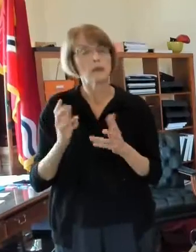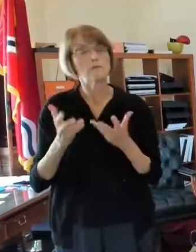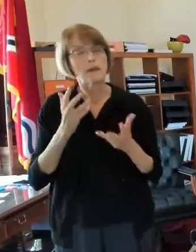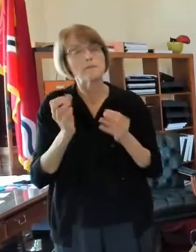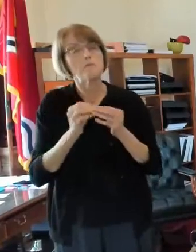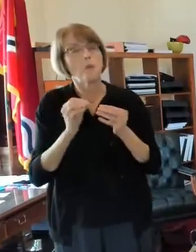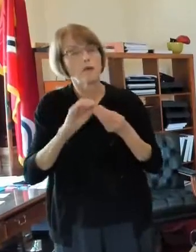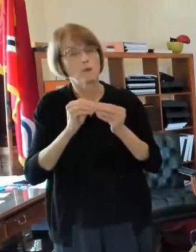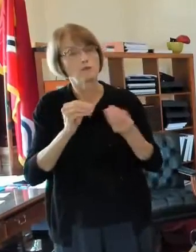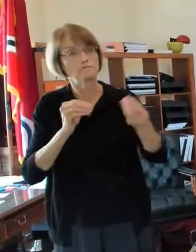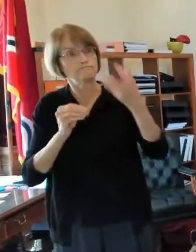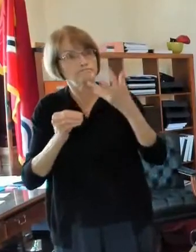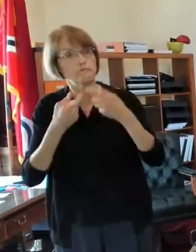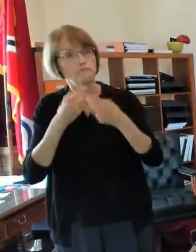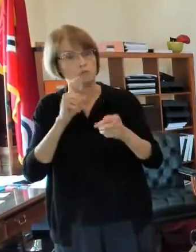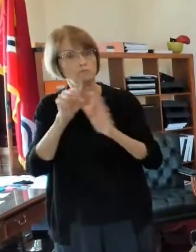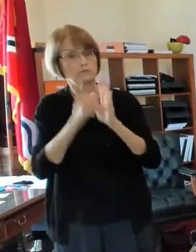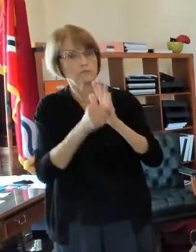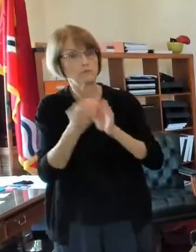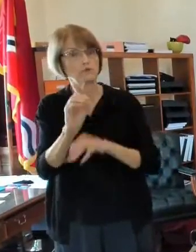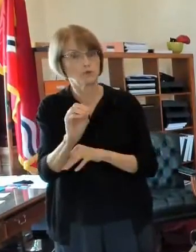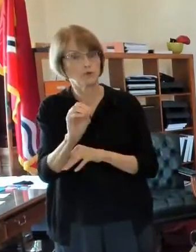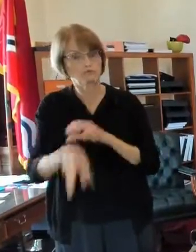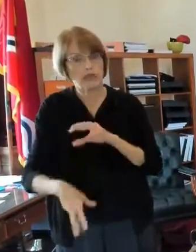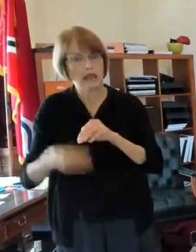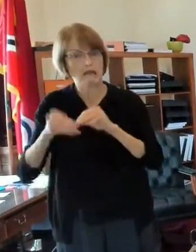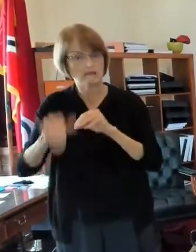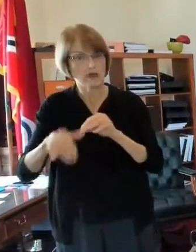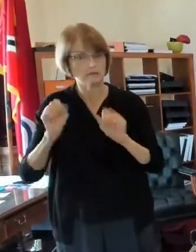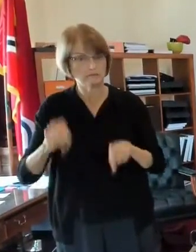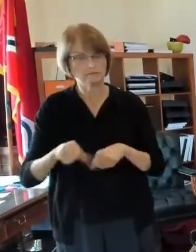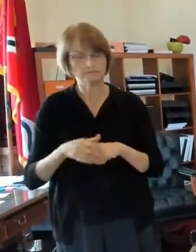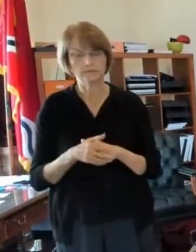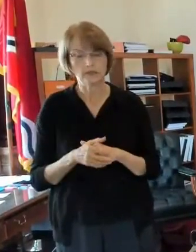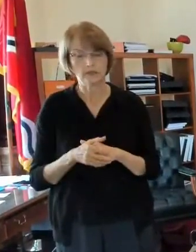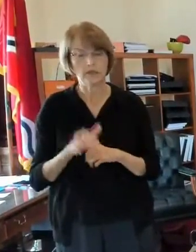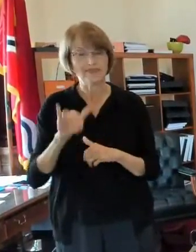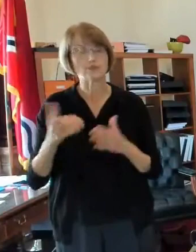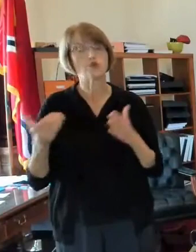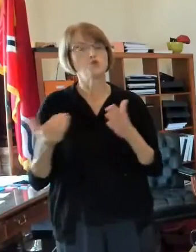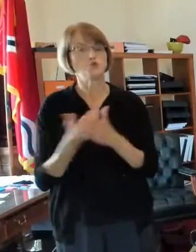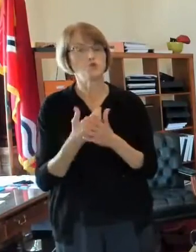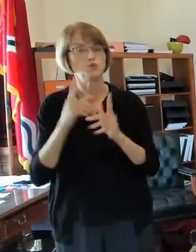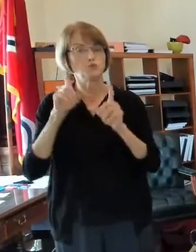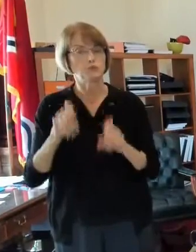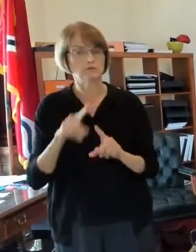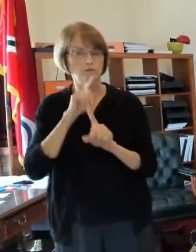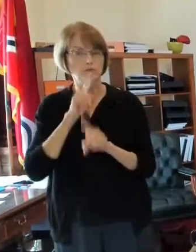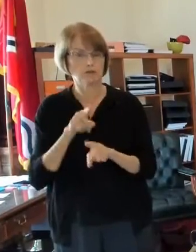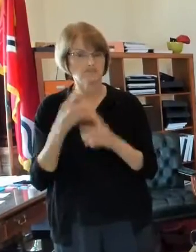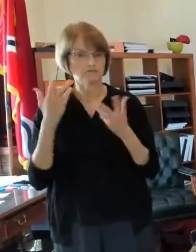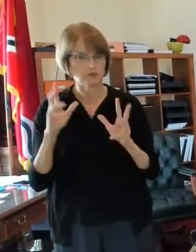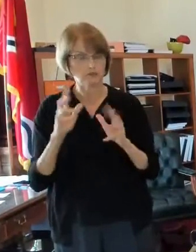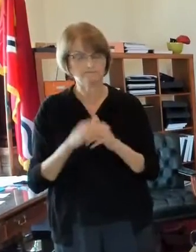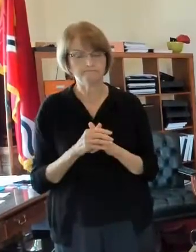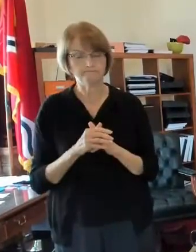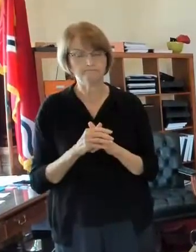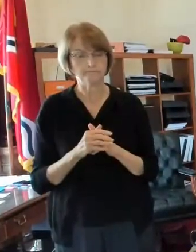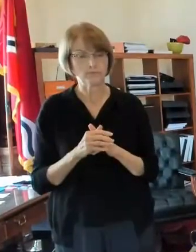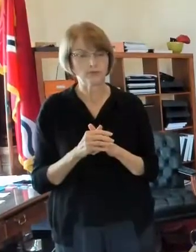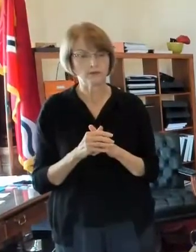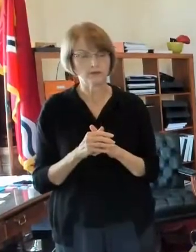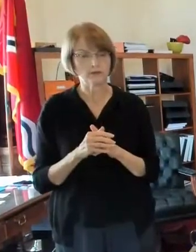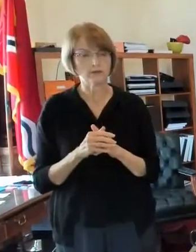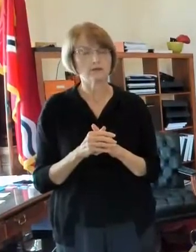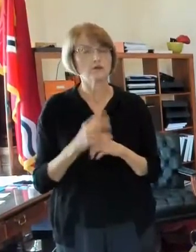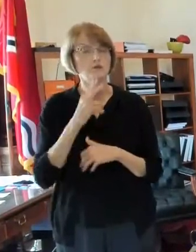those are the new test results as of two